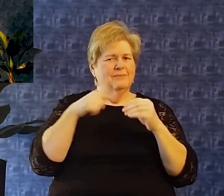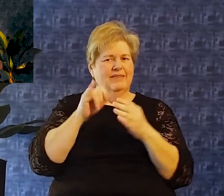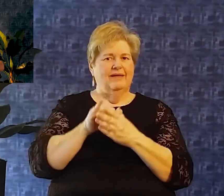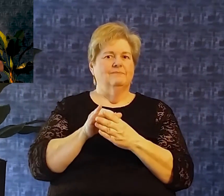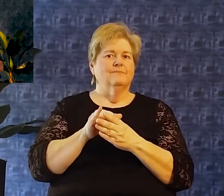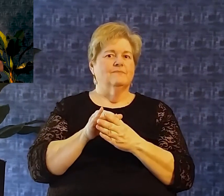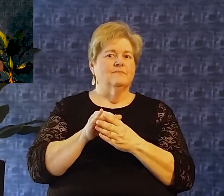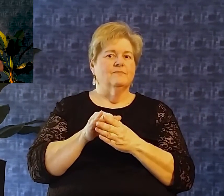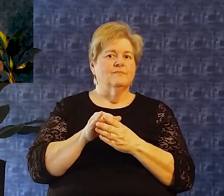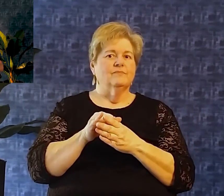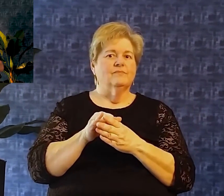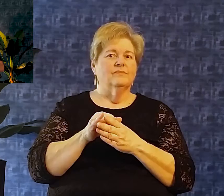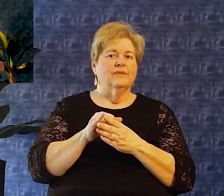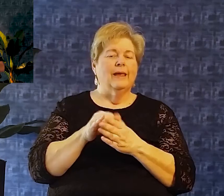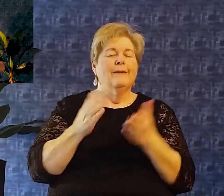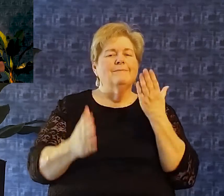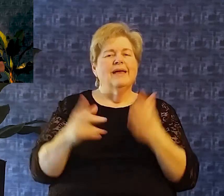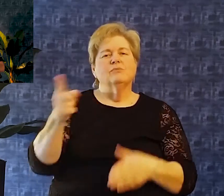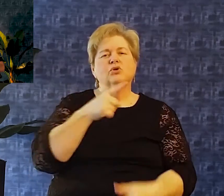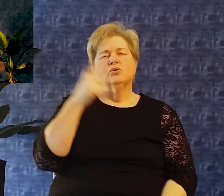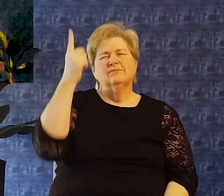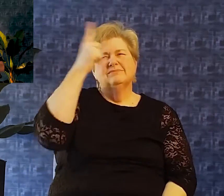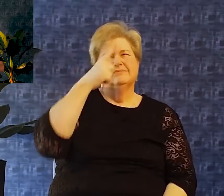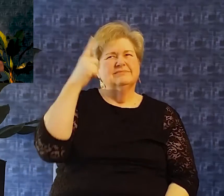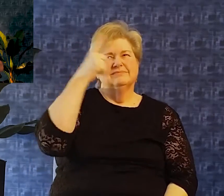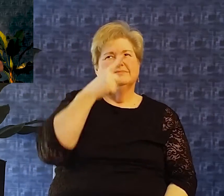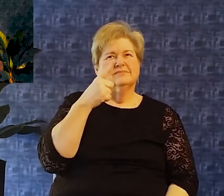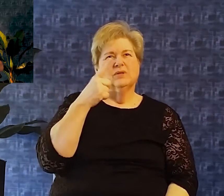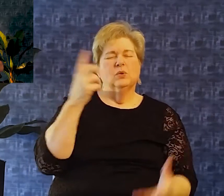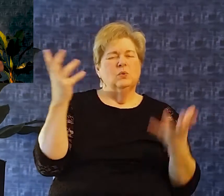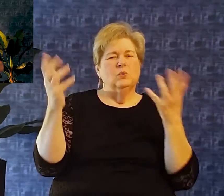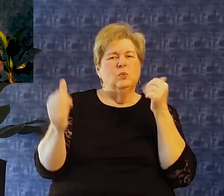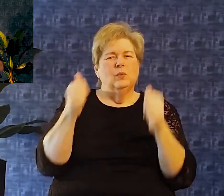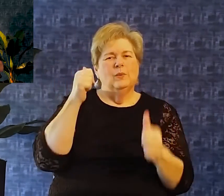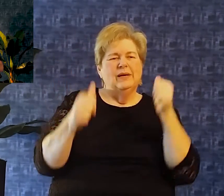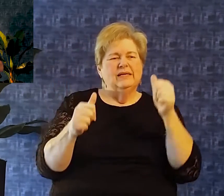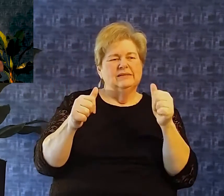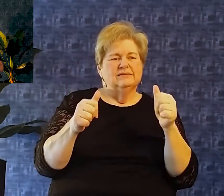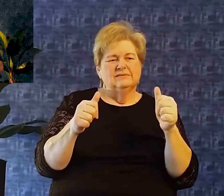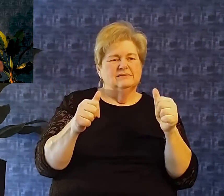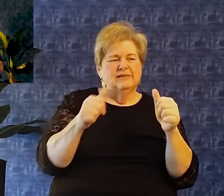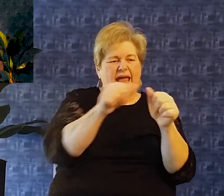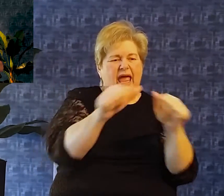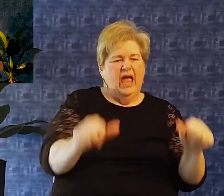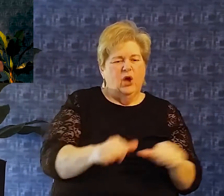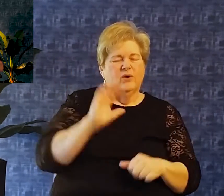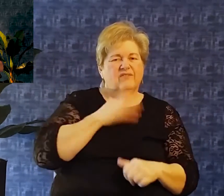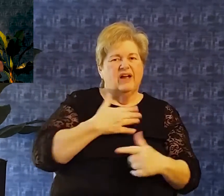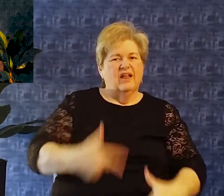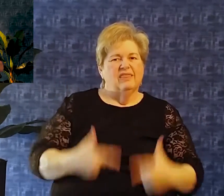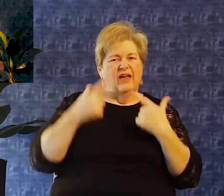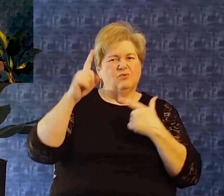lives do we need god's grace? Well, let me give you a few of them first We need god's grace for redemption